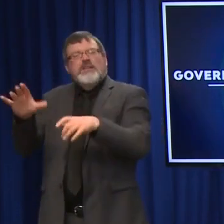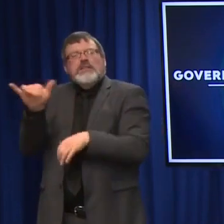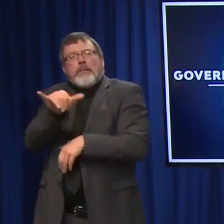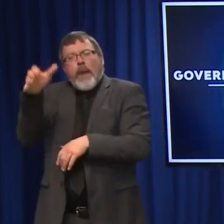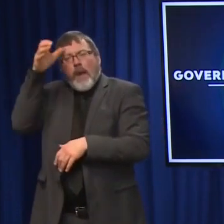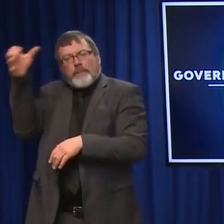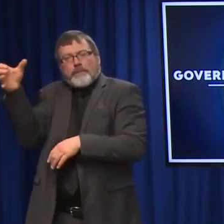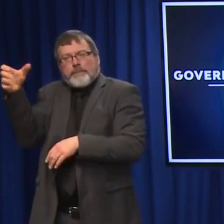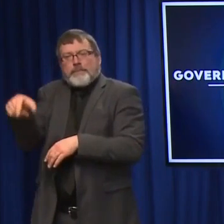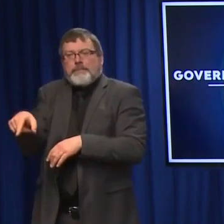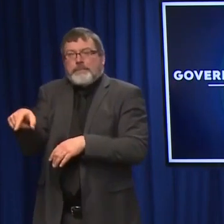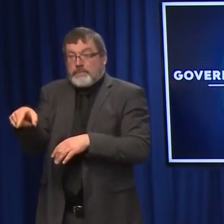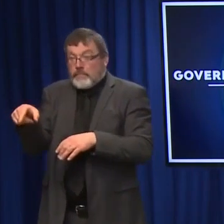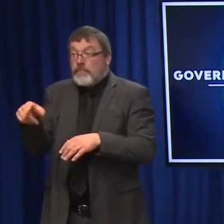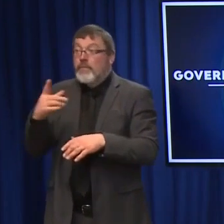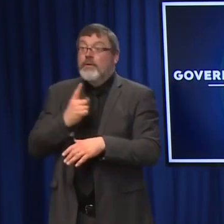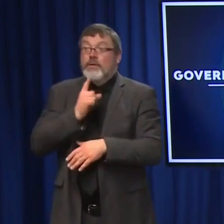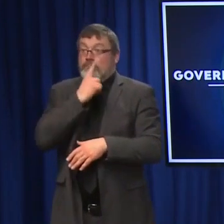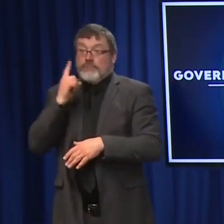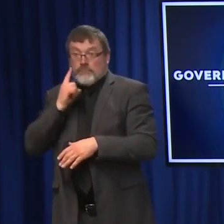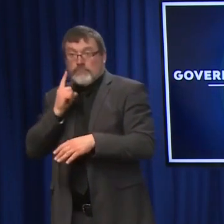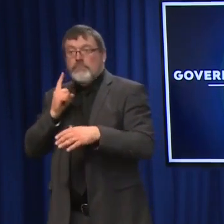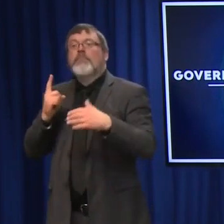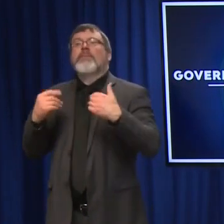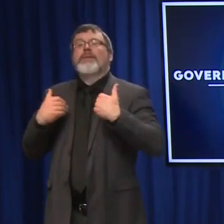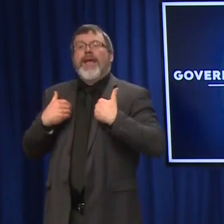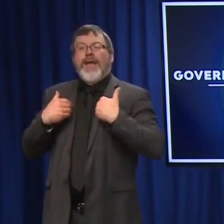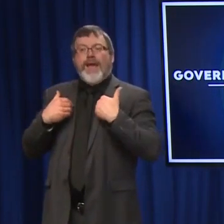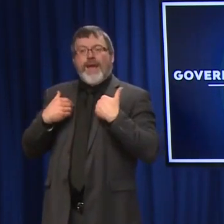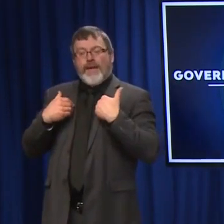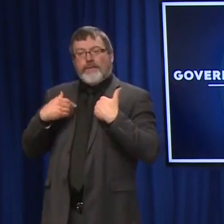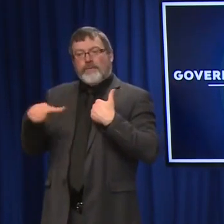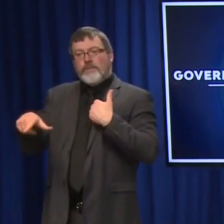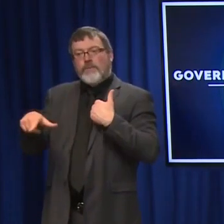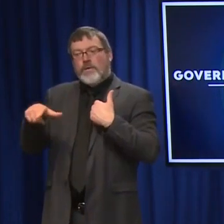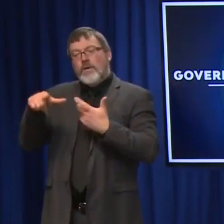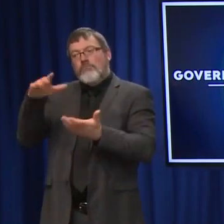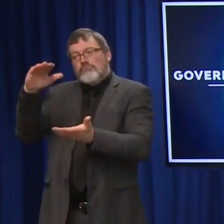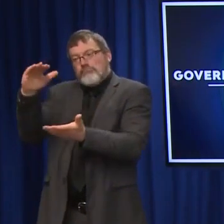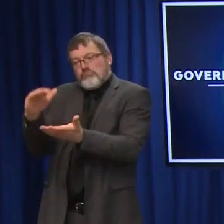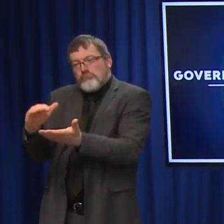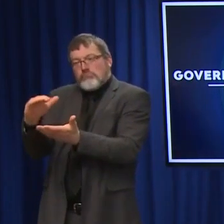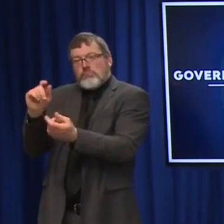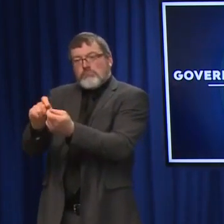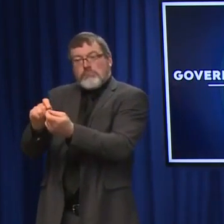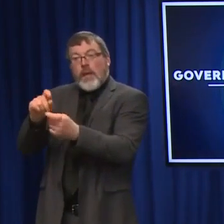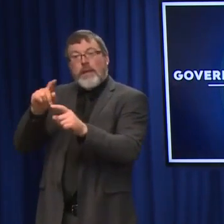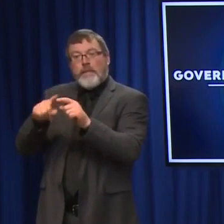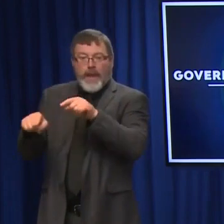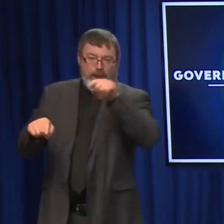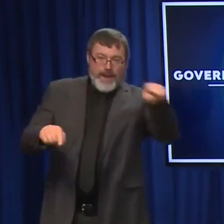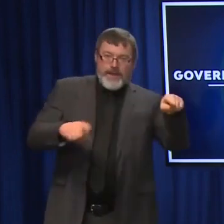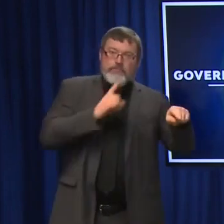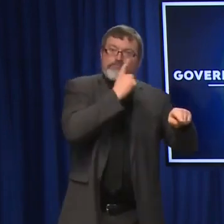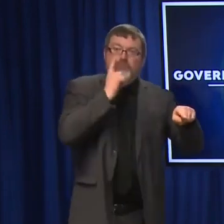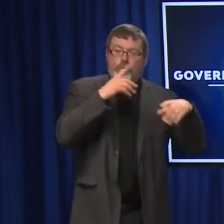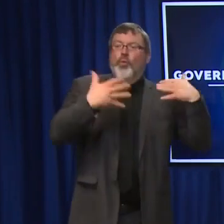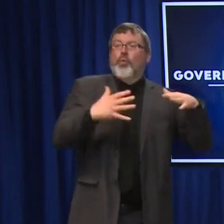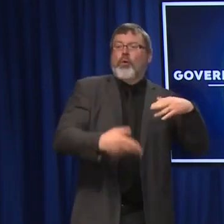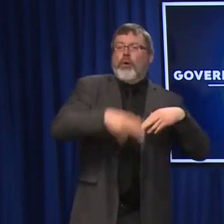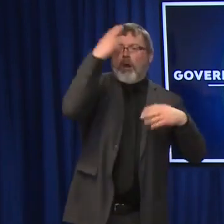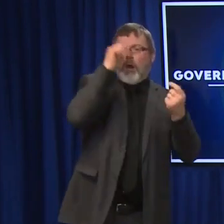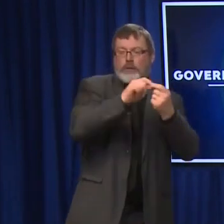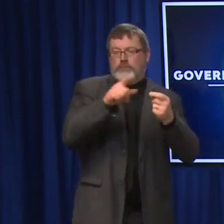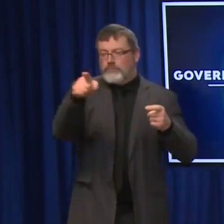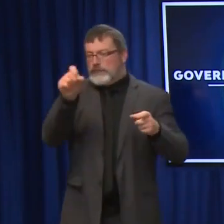where the antigen tests are, you know, have a lower accuracy compared to the PCR test. So this is a known limitation. And so